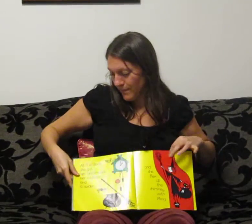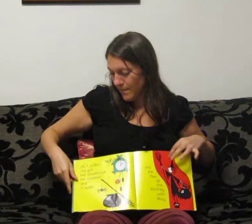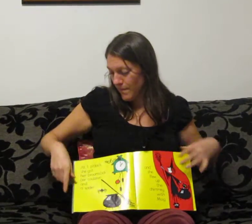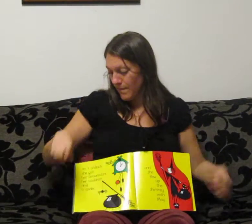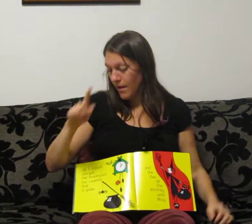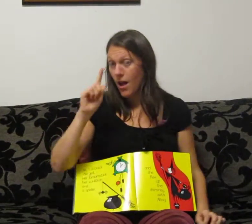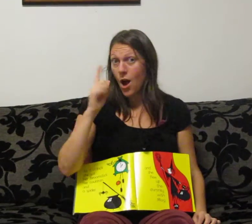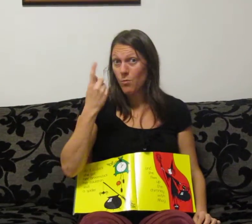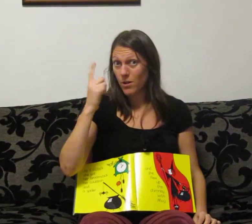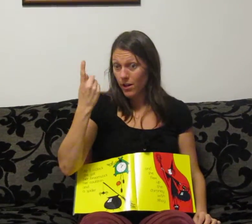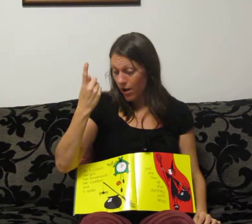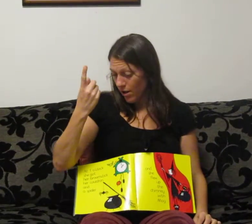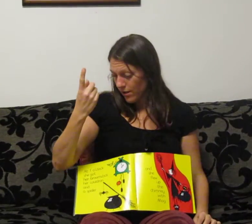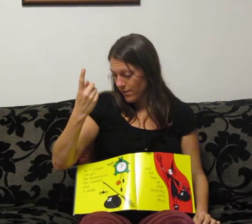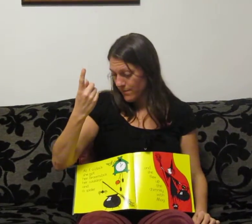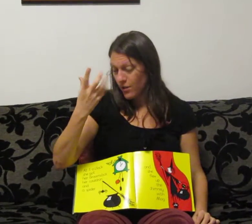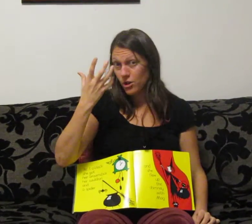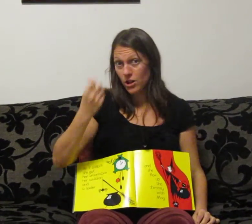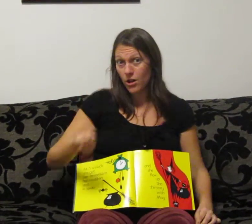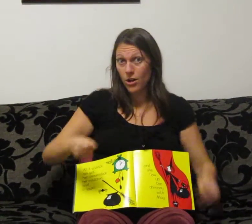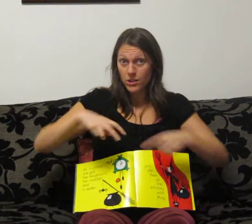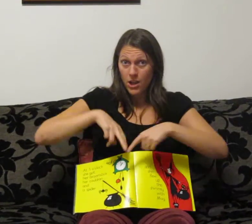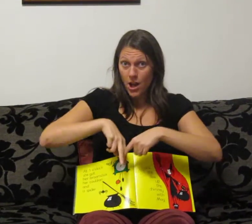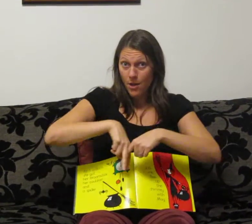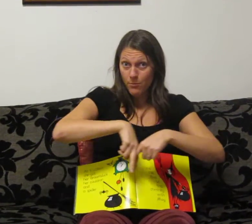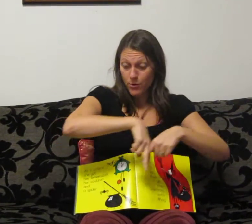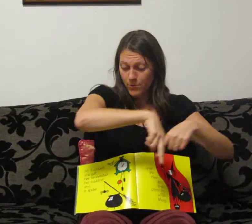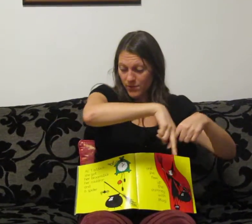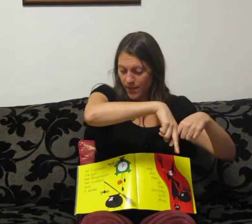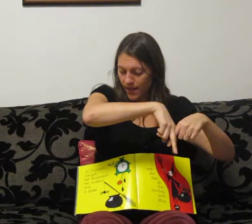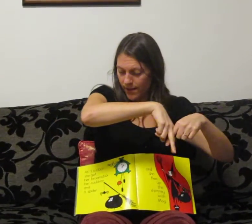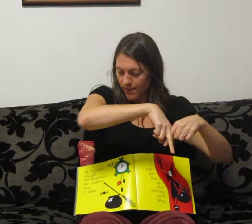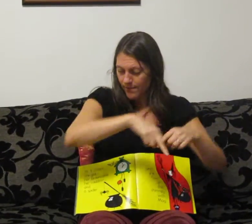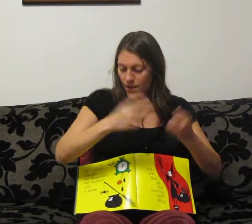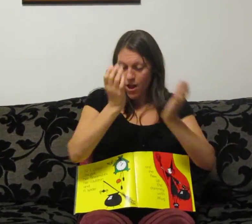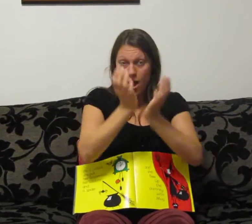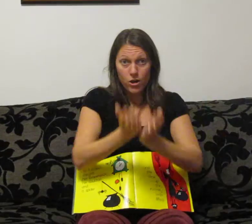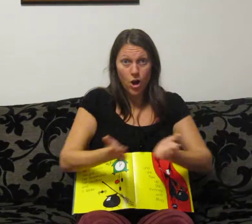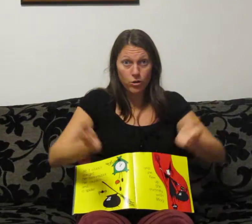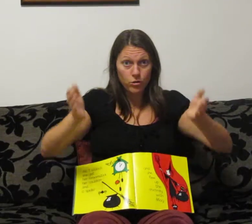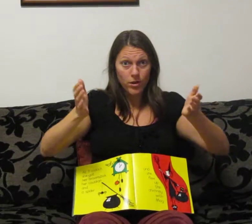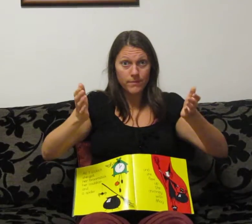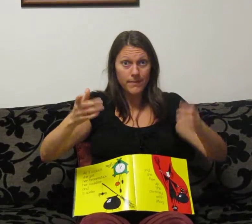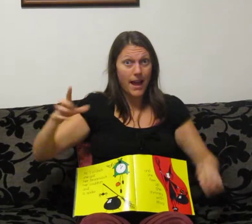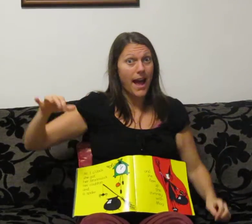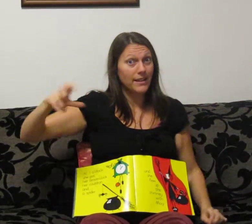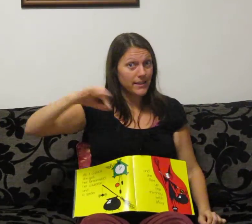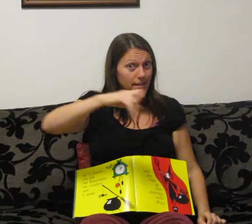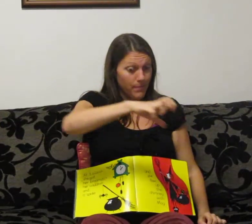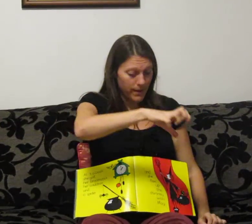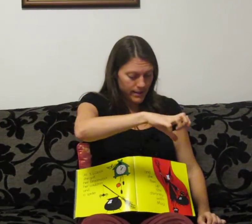At one o'clock she got her broomstick, her cauldron and a spider.